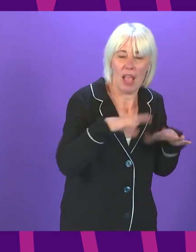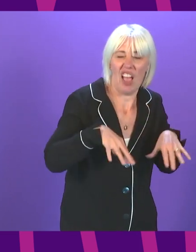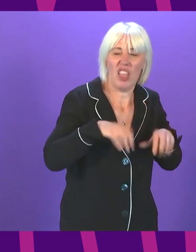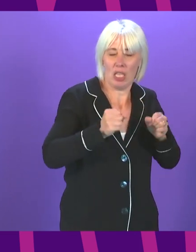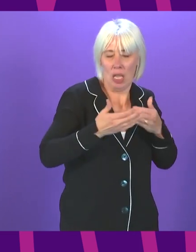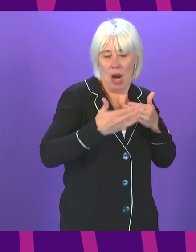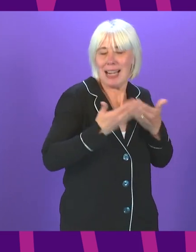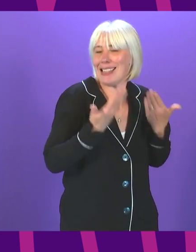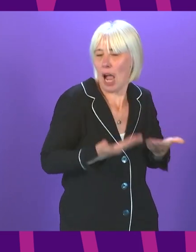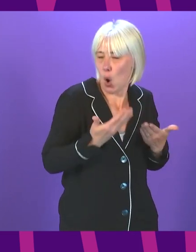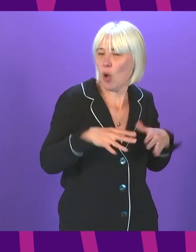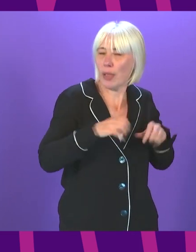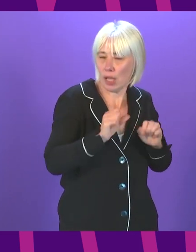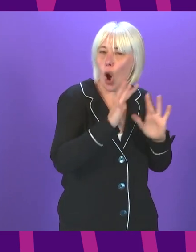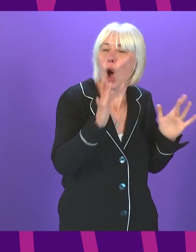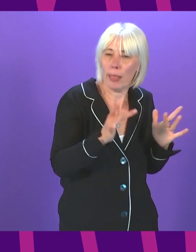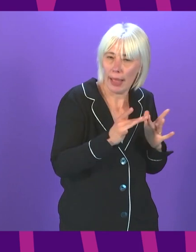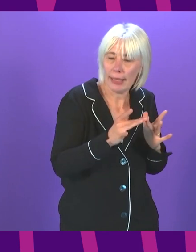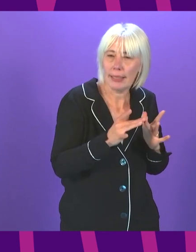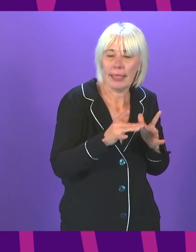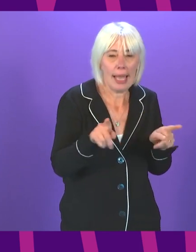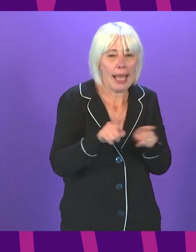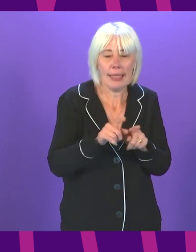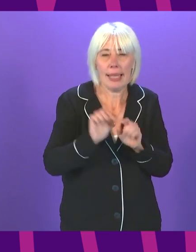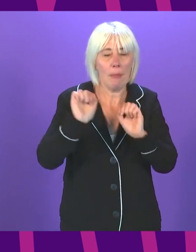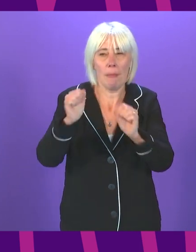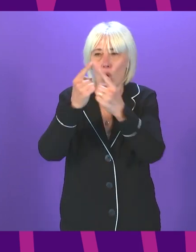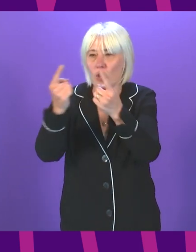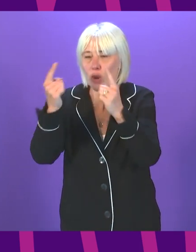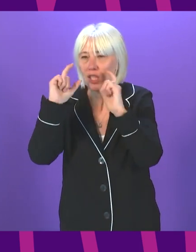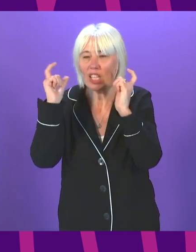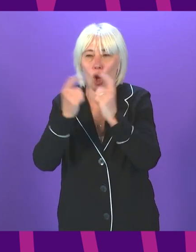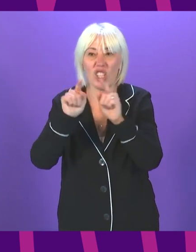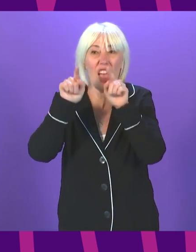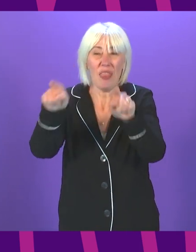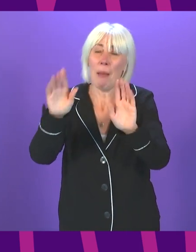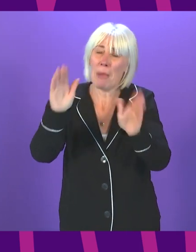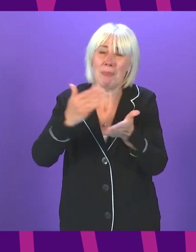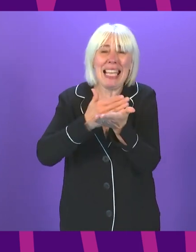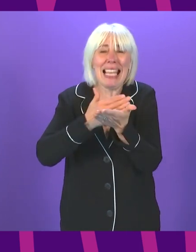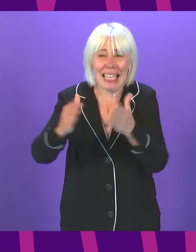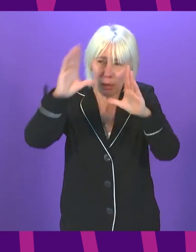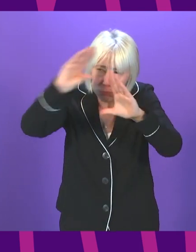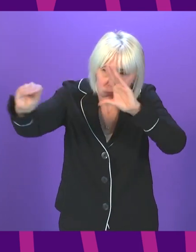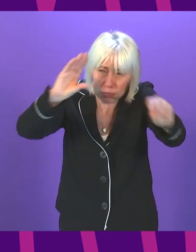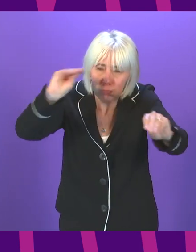of the academic year. And I would expect institutions, because this is their responsibility, to clearly communicate that to students because it will be,